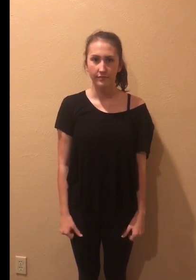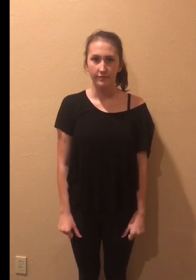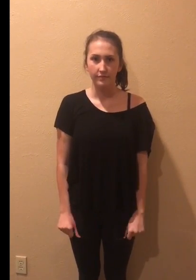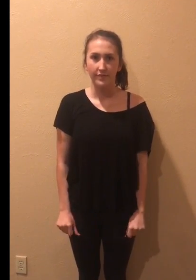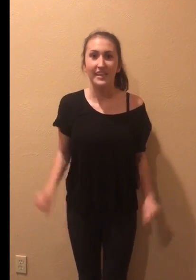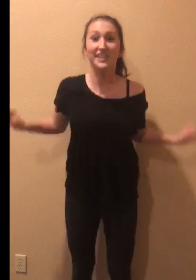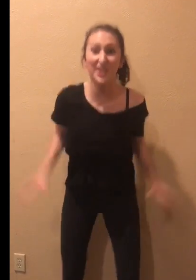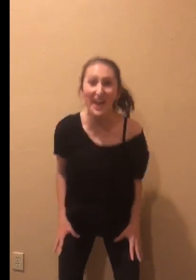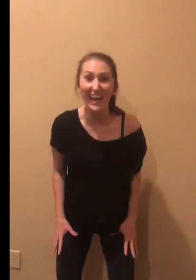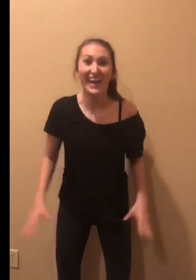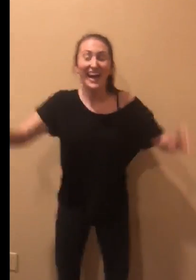Don't do it!